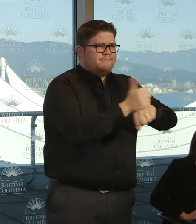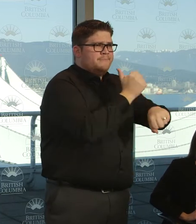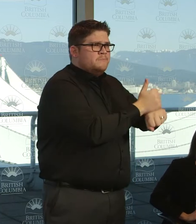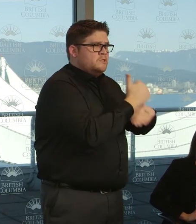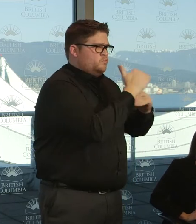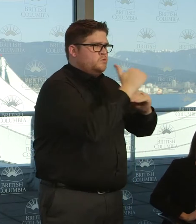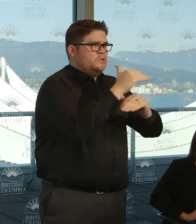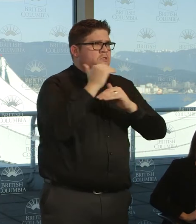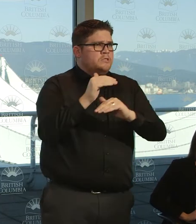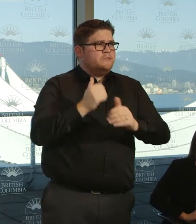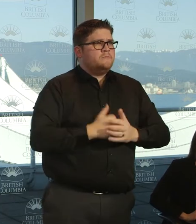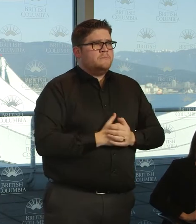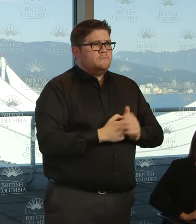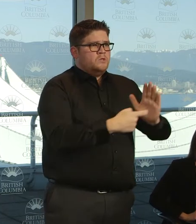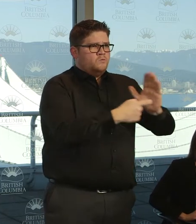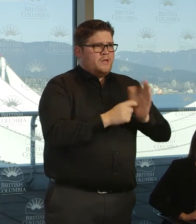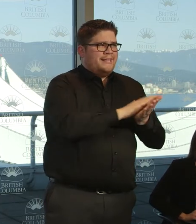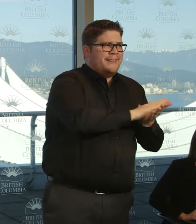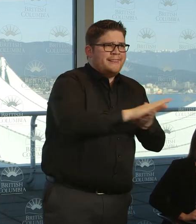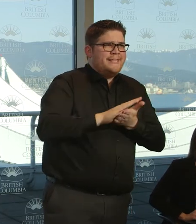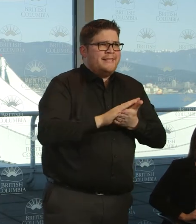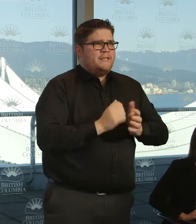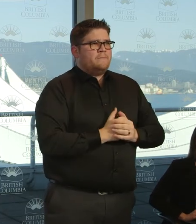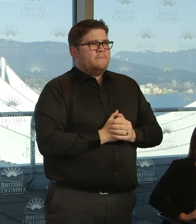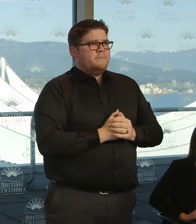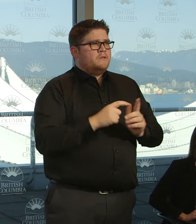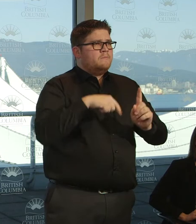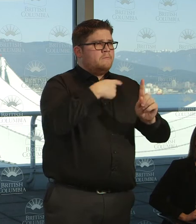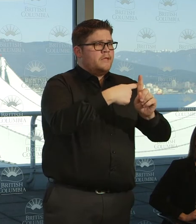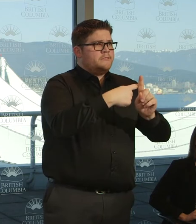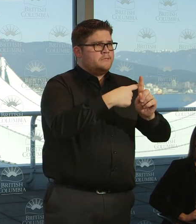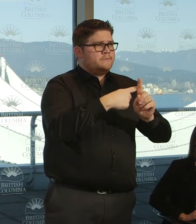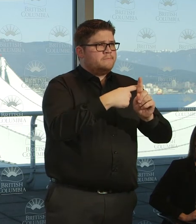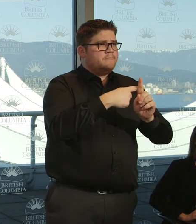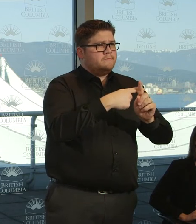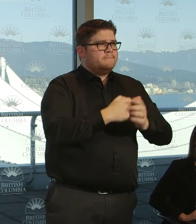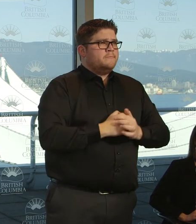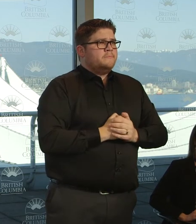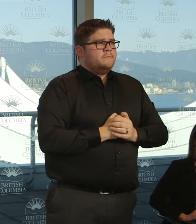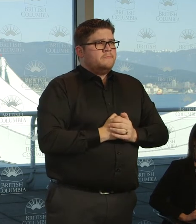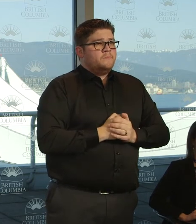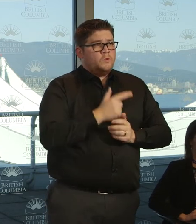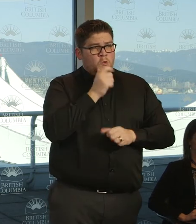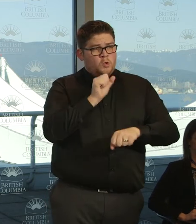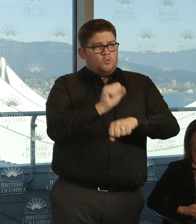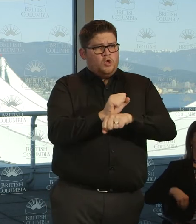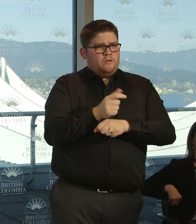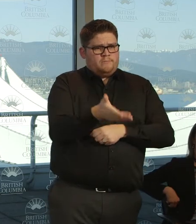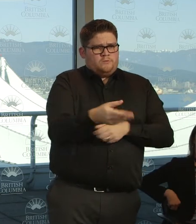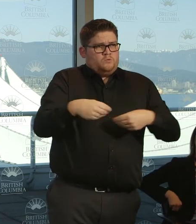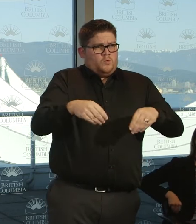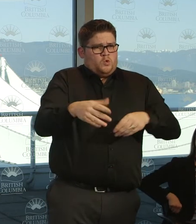mean enhanced cleaning, both in your premise, but also for people who are employees of the premise so they can clean their hands frequently,